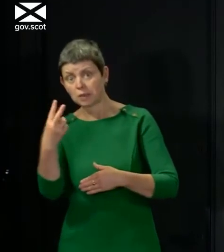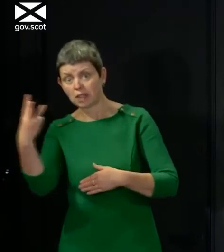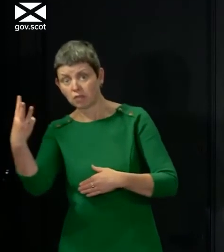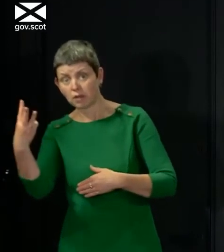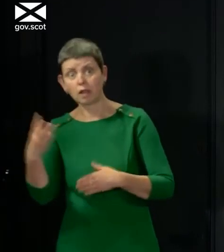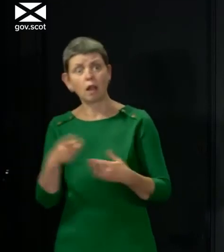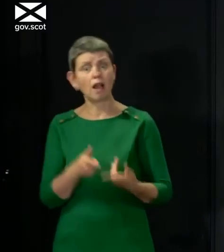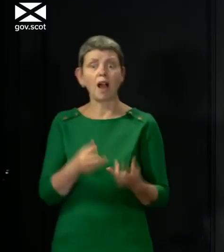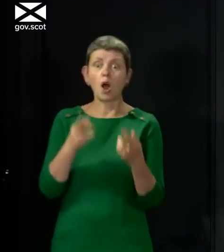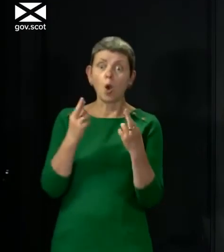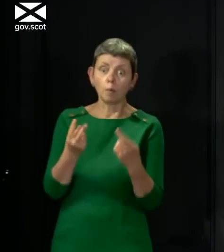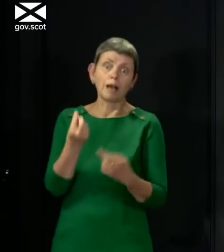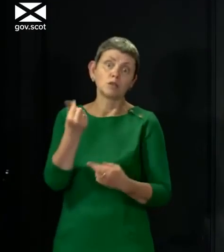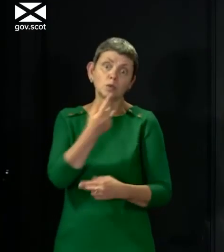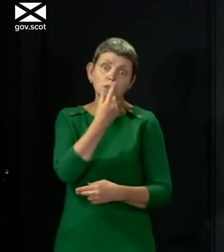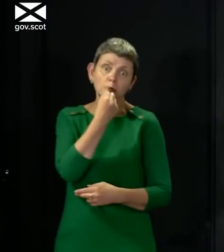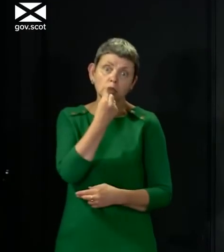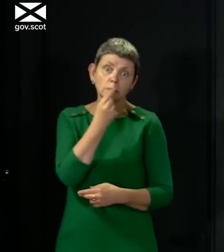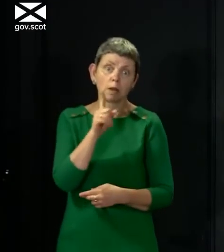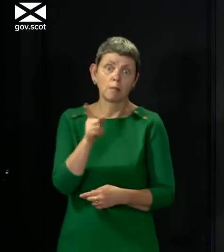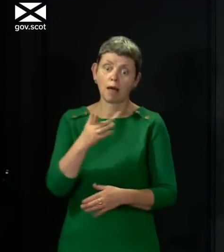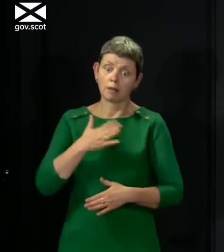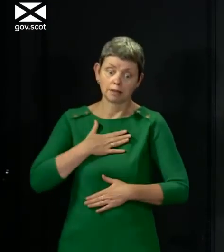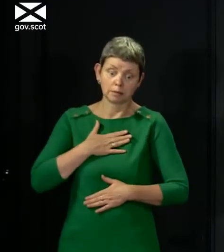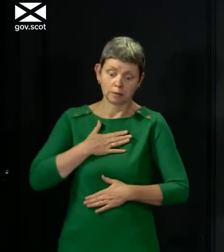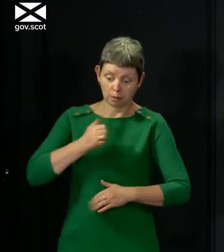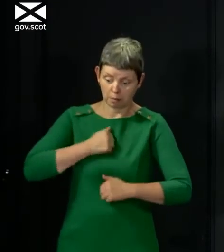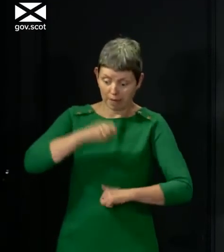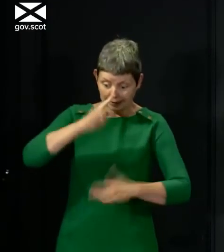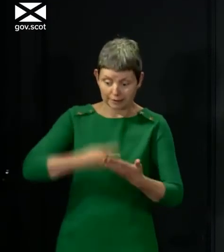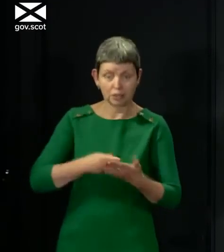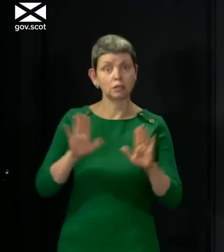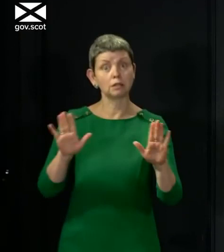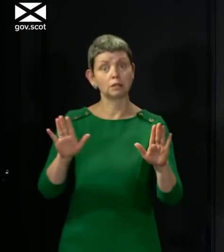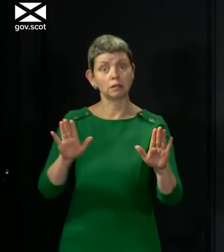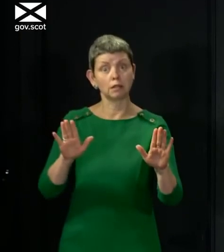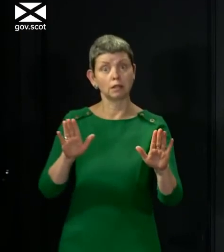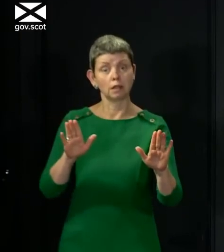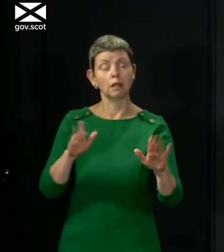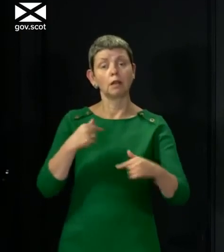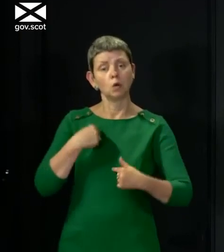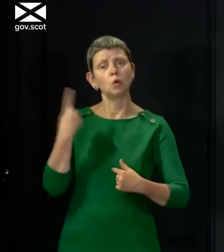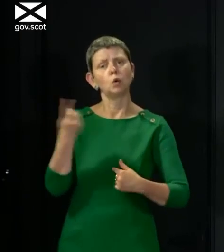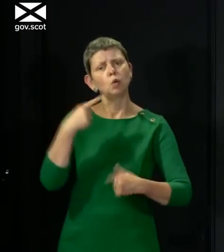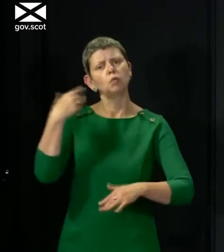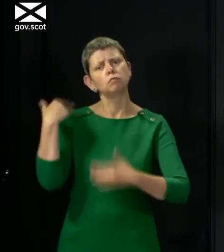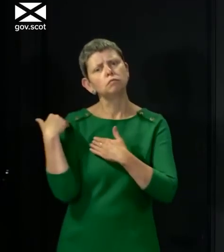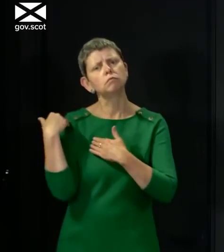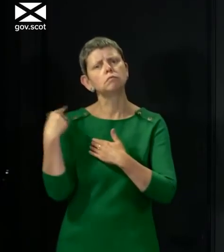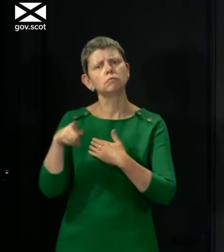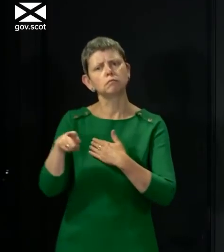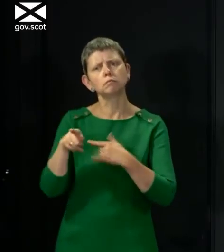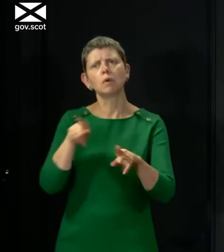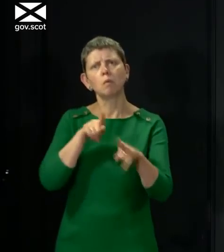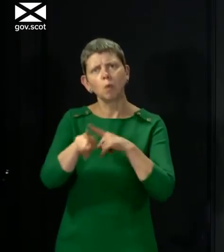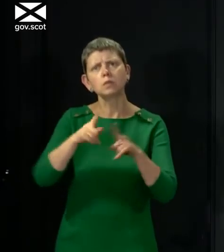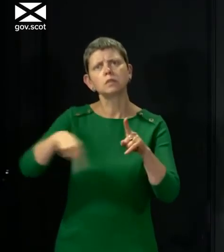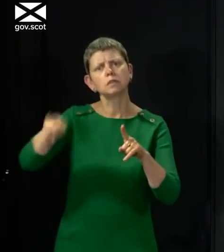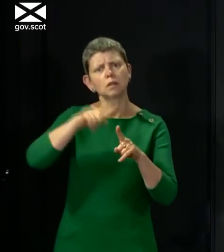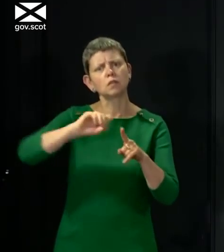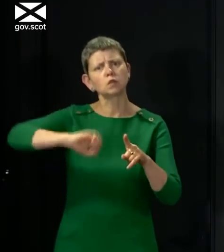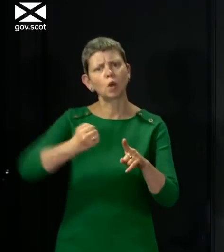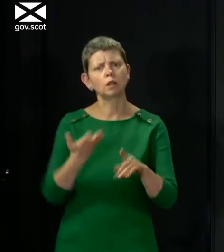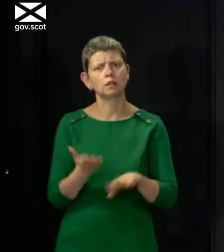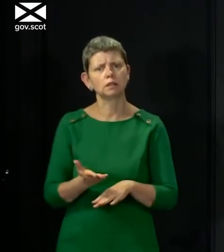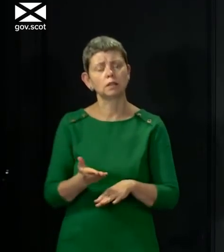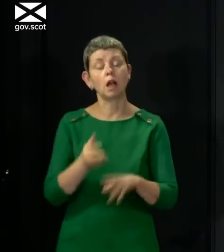an independent country it's down to not just me, it's down to the majority of the people of Scotland. And, you we will, I hope, sooner rather